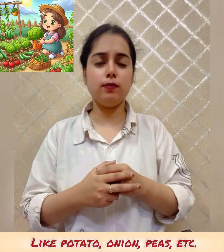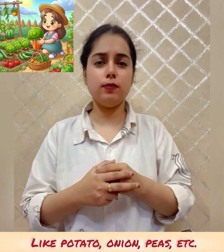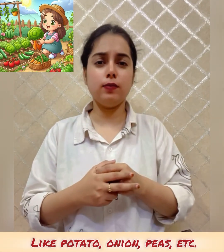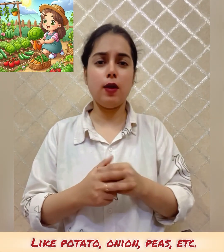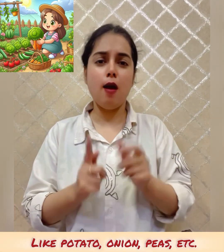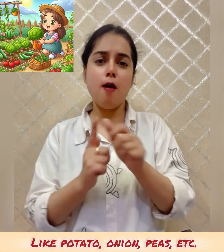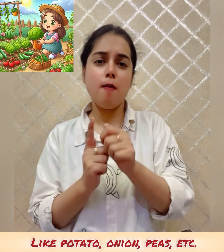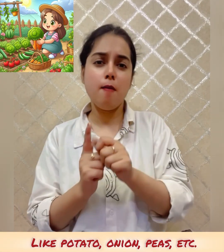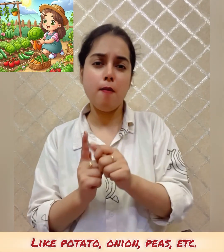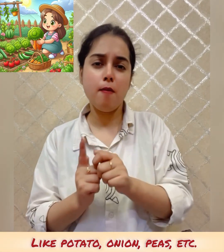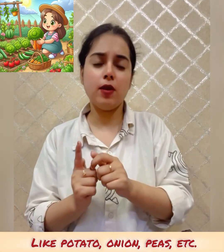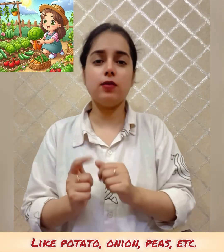peas etc.